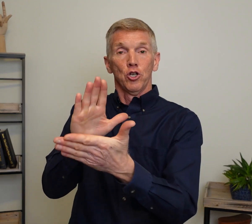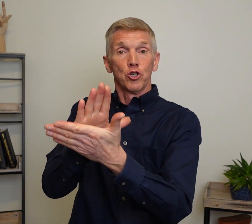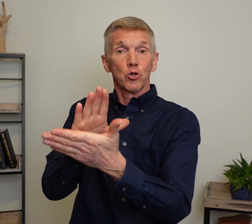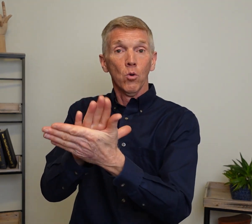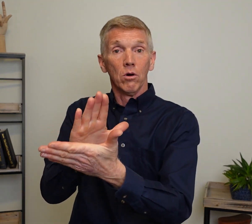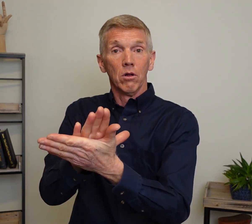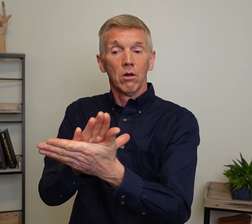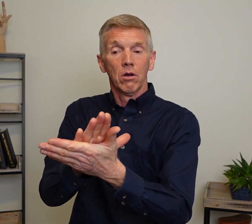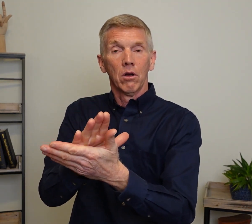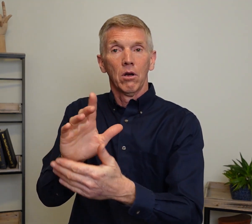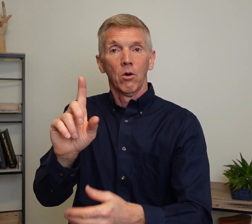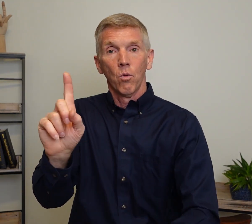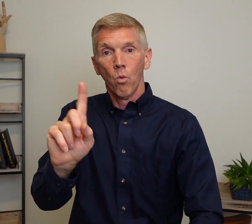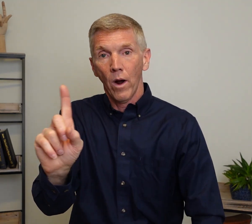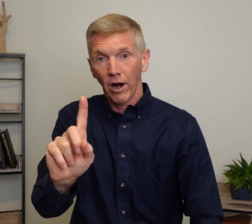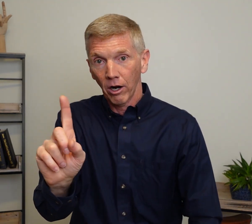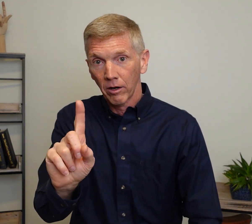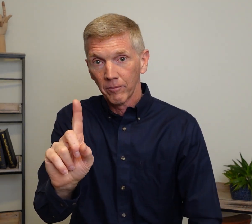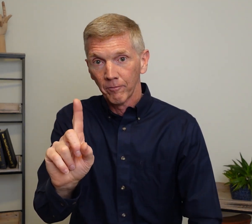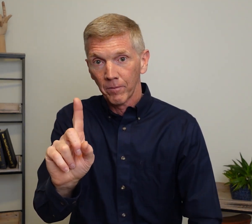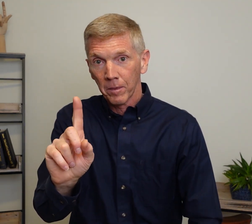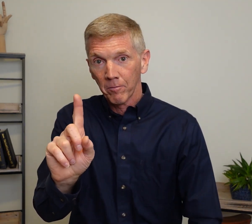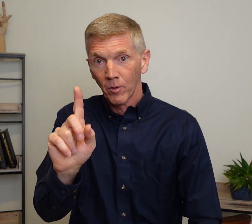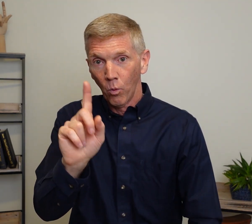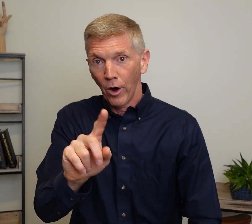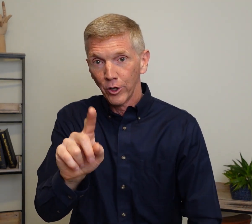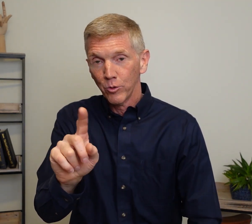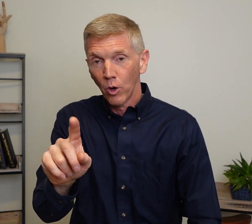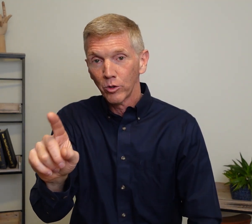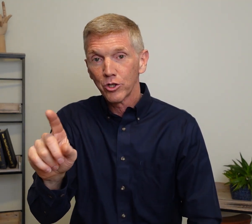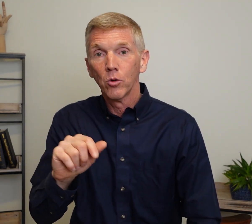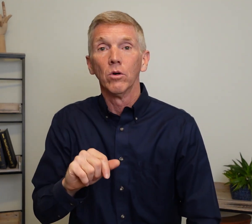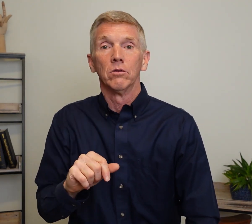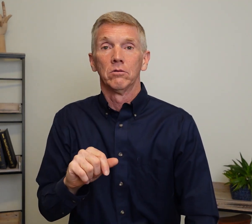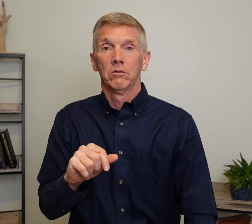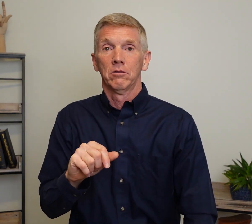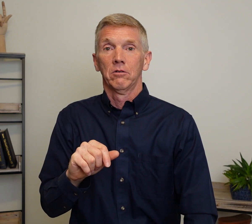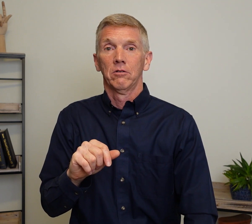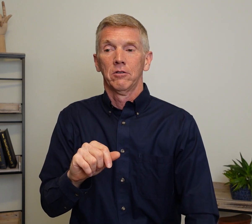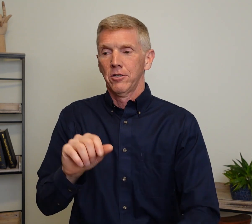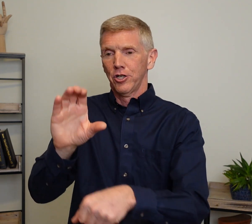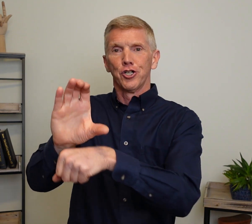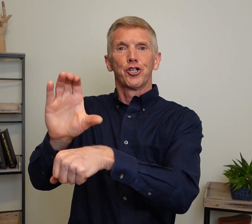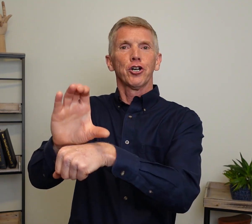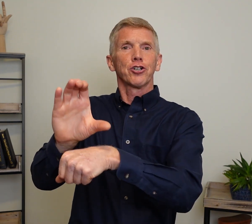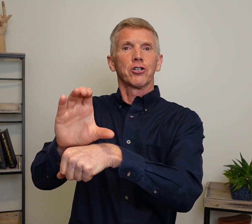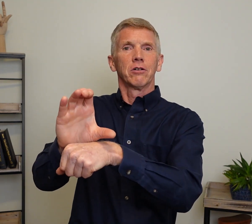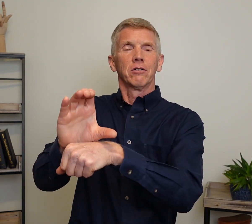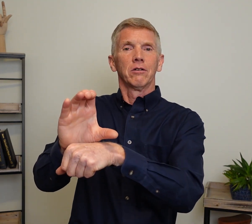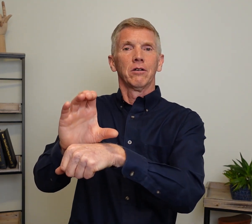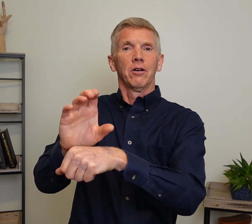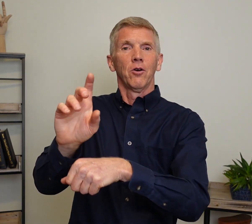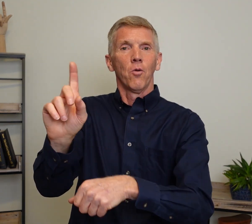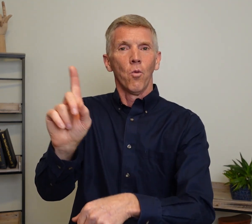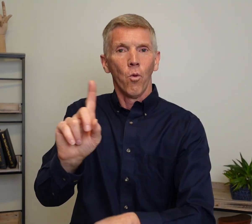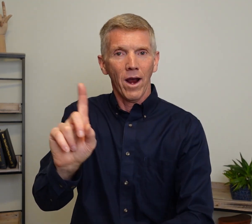School. Where. Where do you go to school? Church. Where.